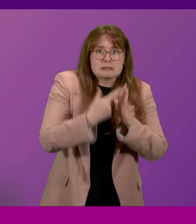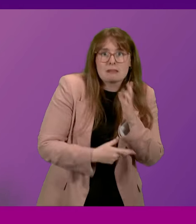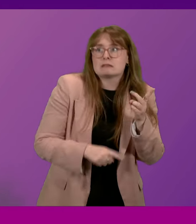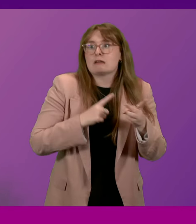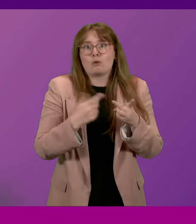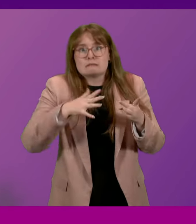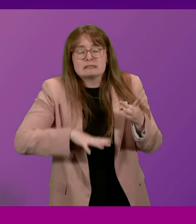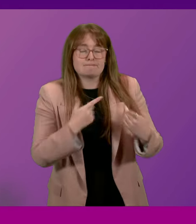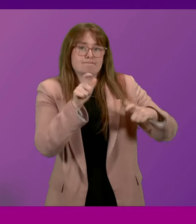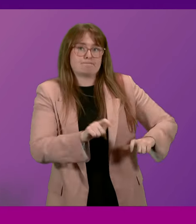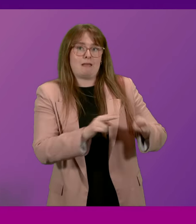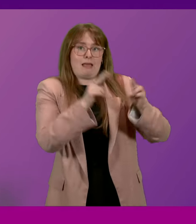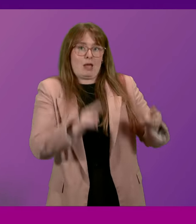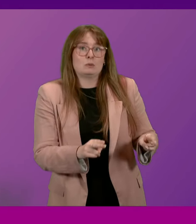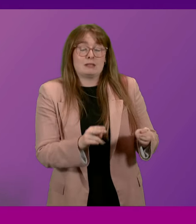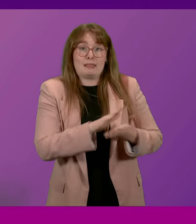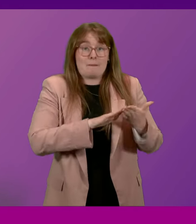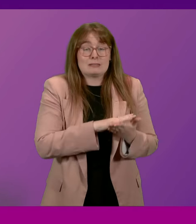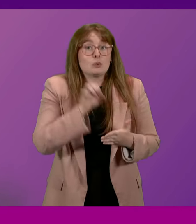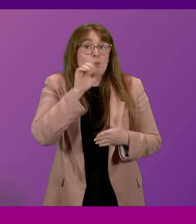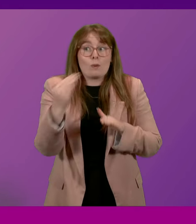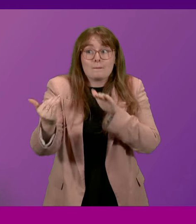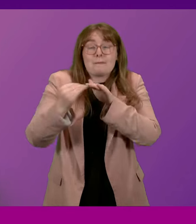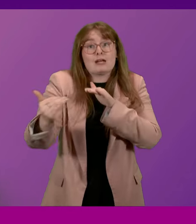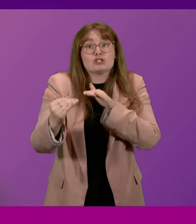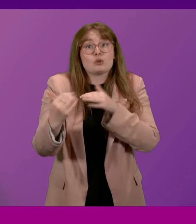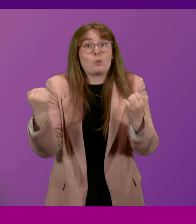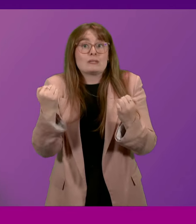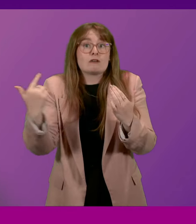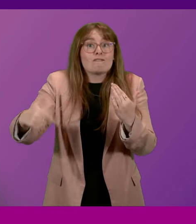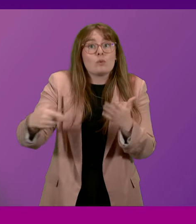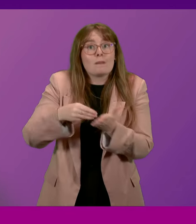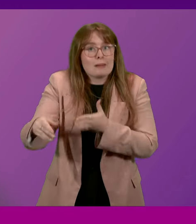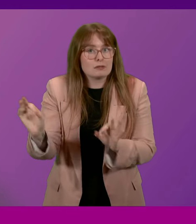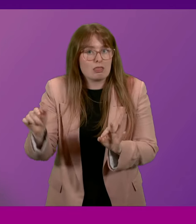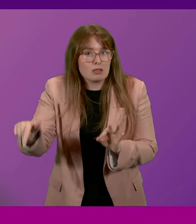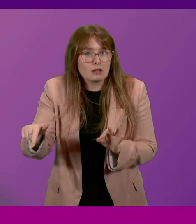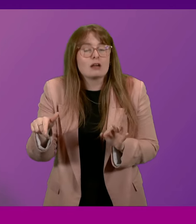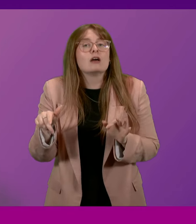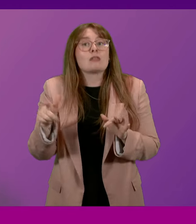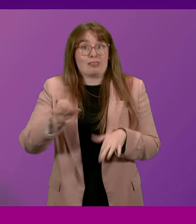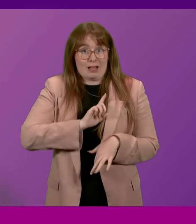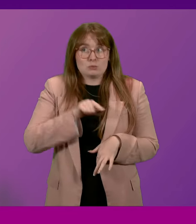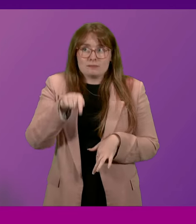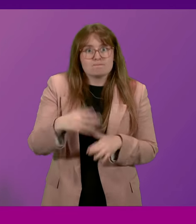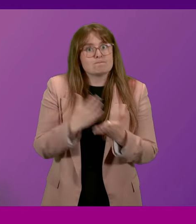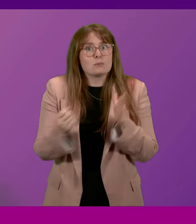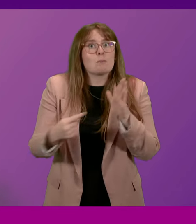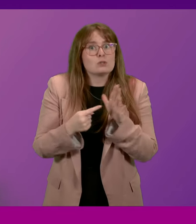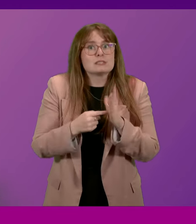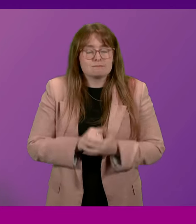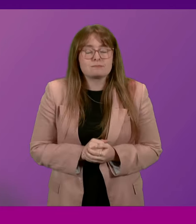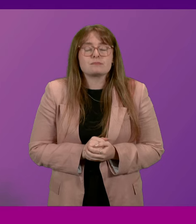needs and they will not be eligible for a winter fuel payment. That's why the universality has been important to date.